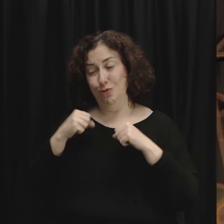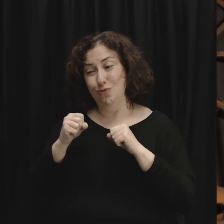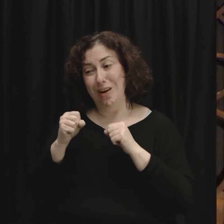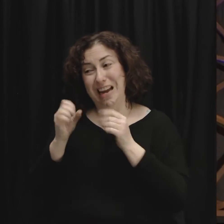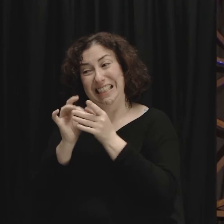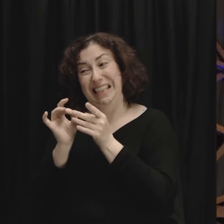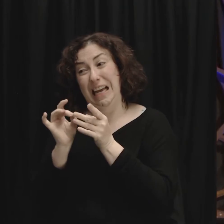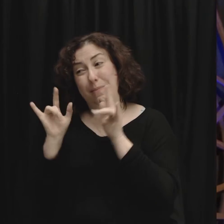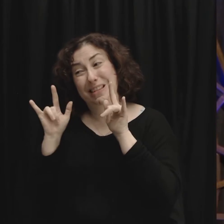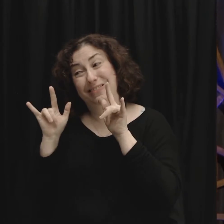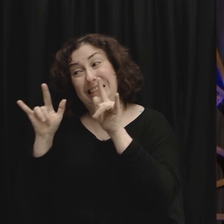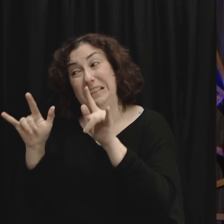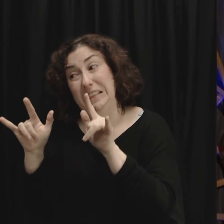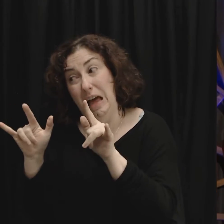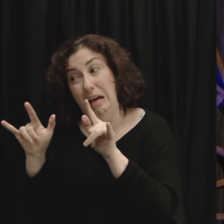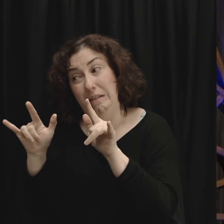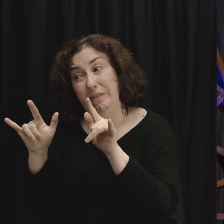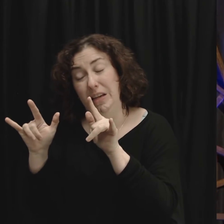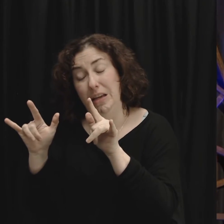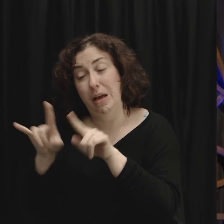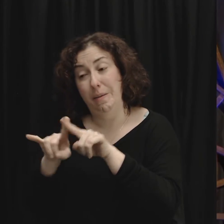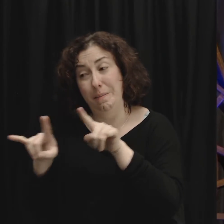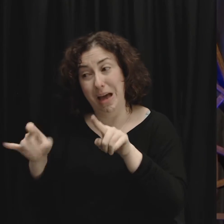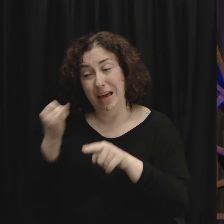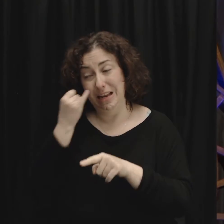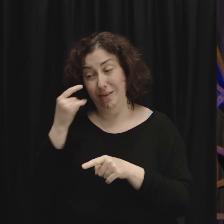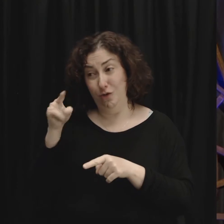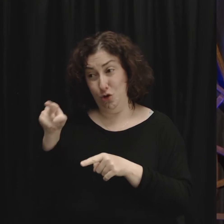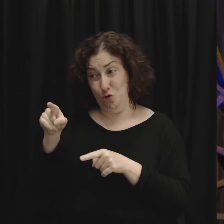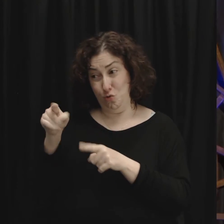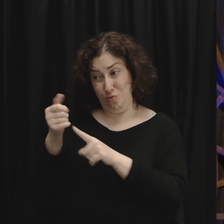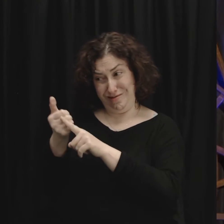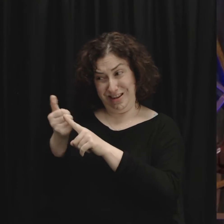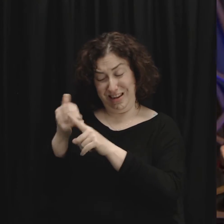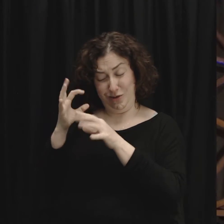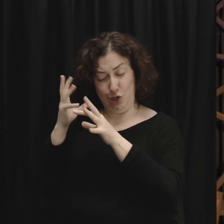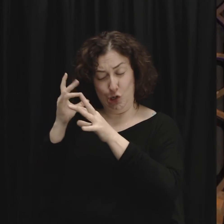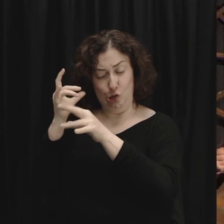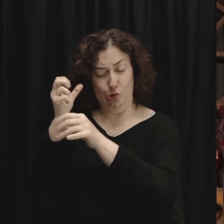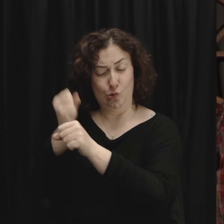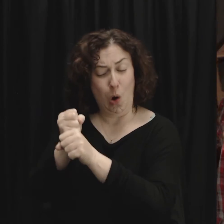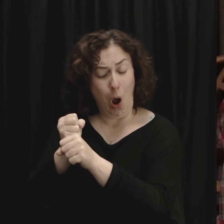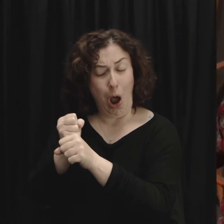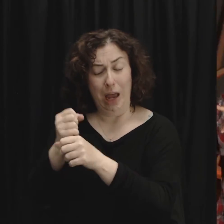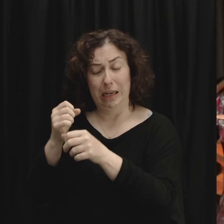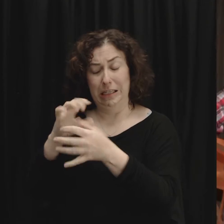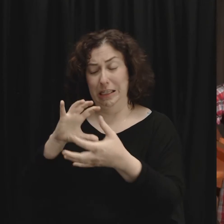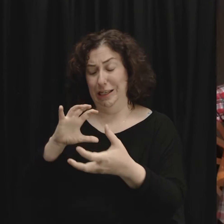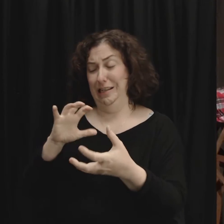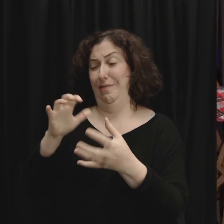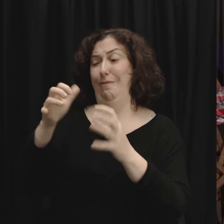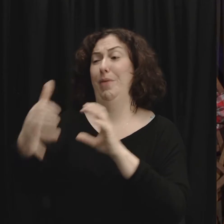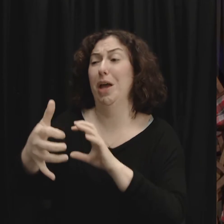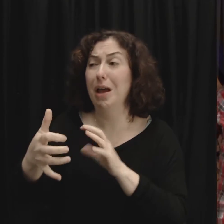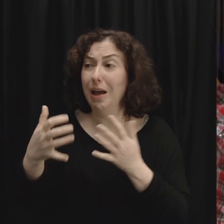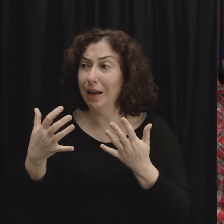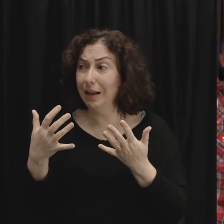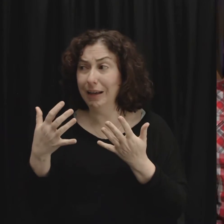right now but I'm just saying if there's something in you that is drawn to that dysfunction and that chaos friends the problem is not with all those other people